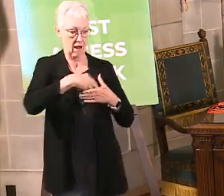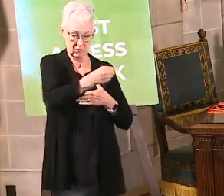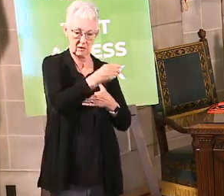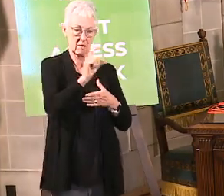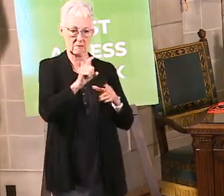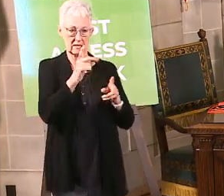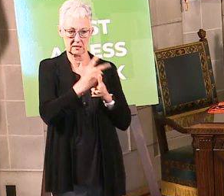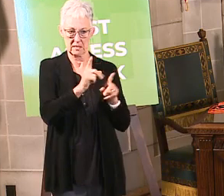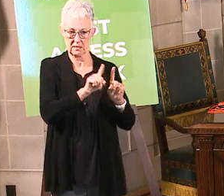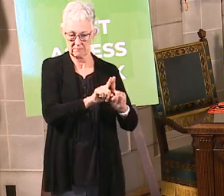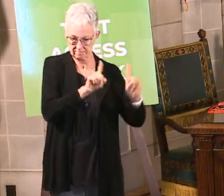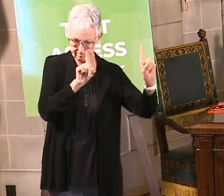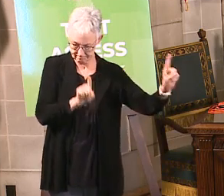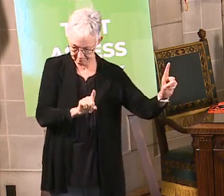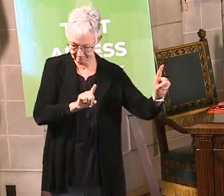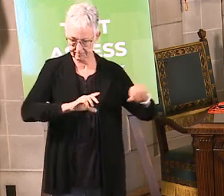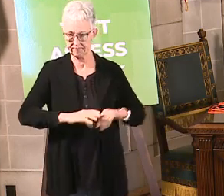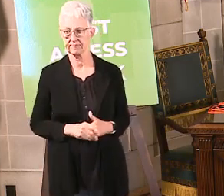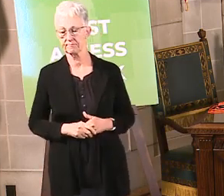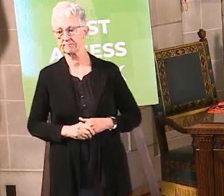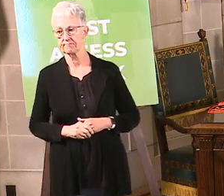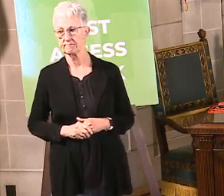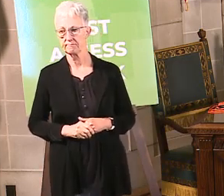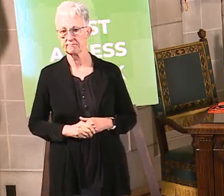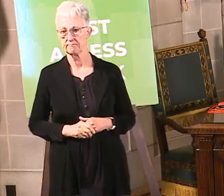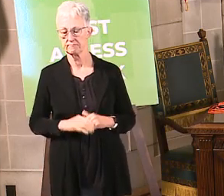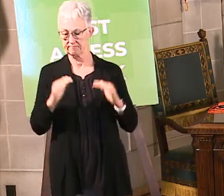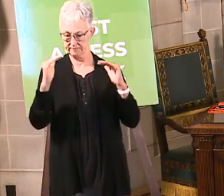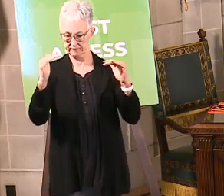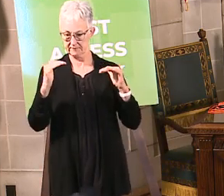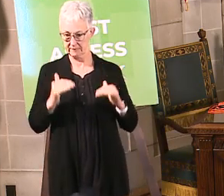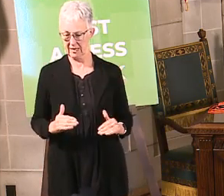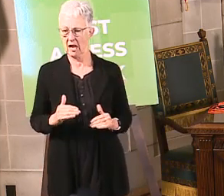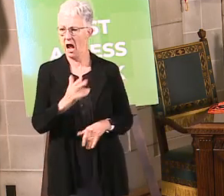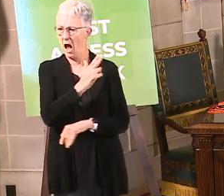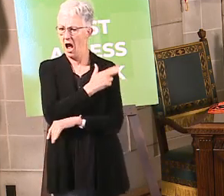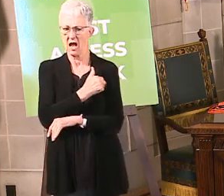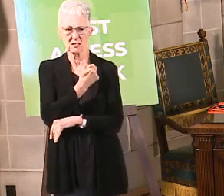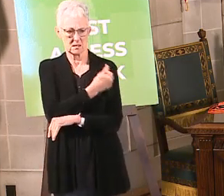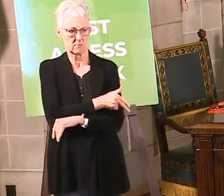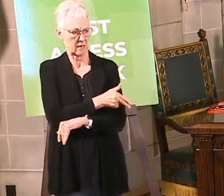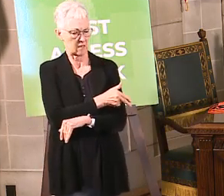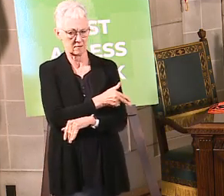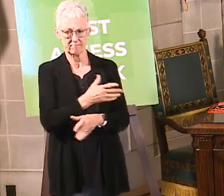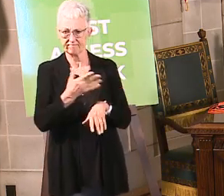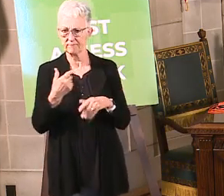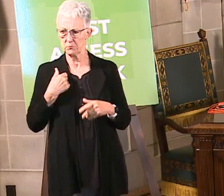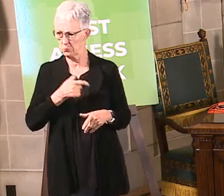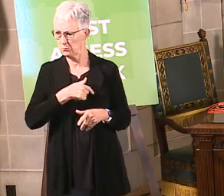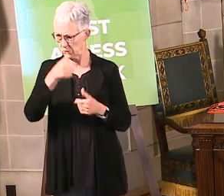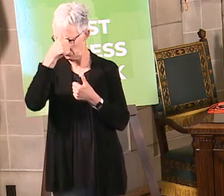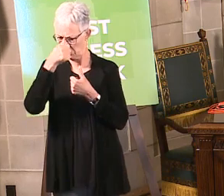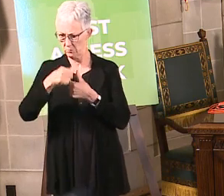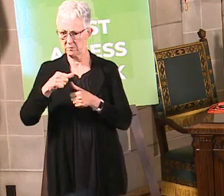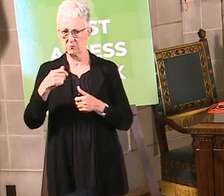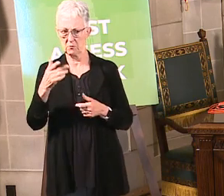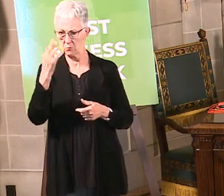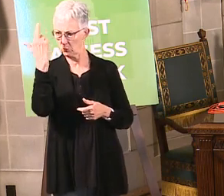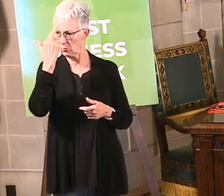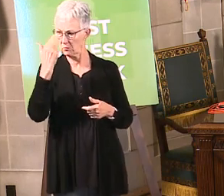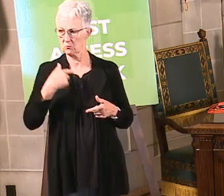Second, hospital data. We've talked a lot about all the restrictions we put in place and what that is about. It's about really trying to preserve our hospital system.